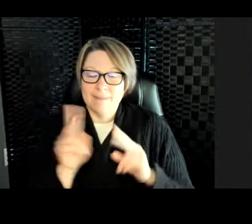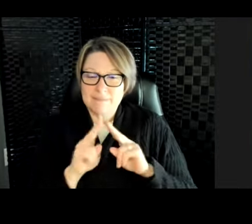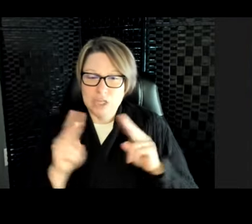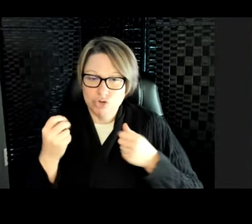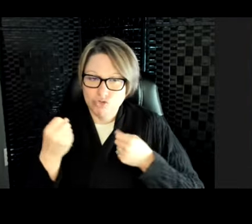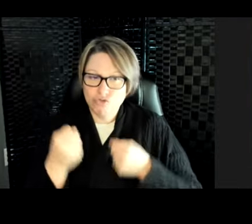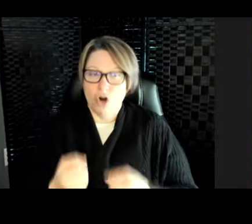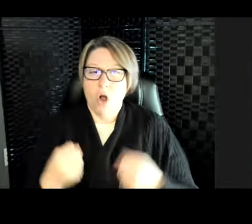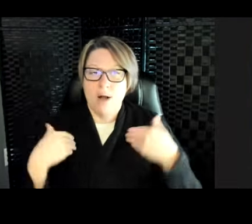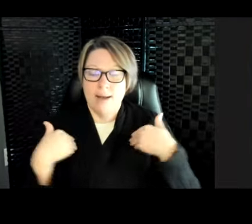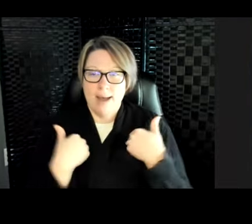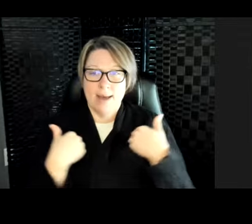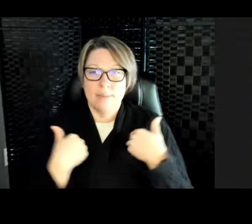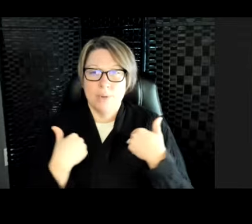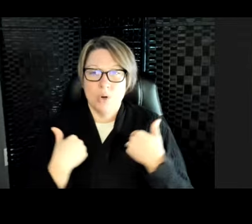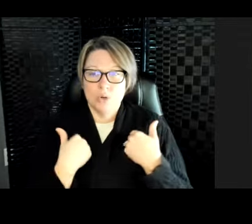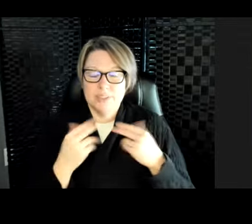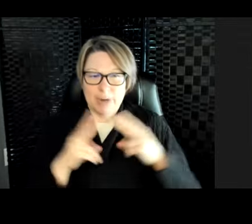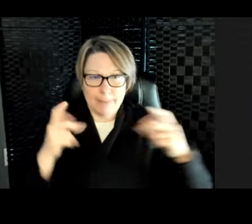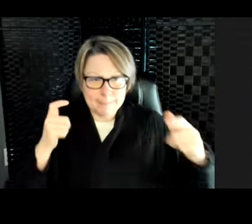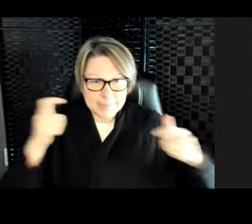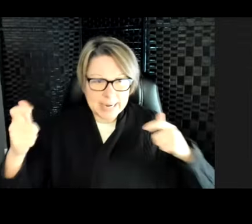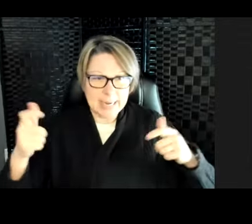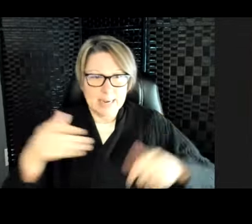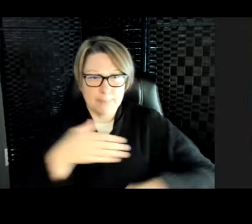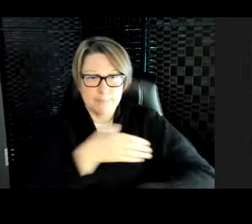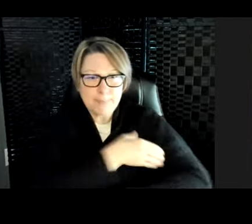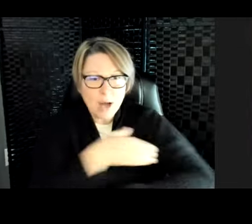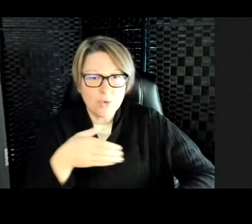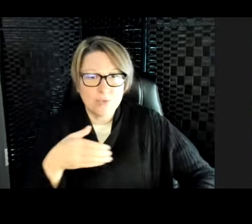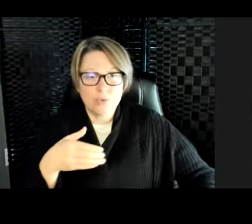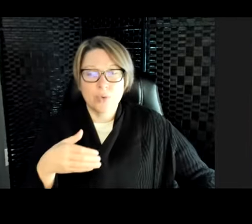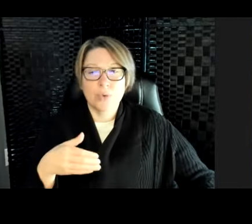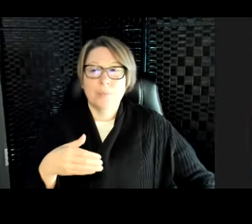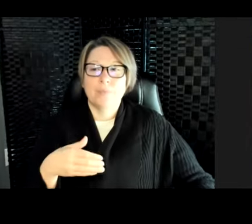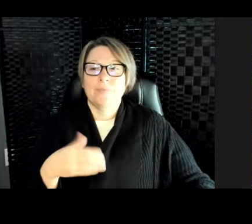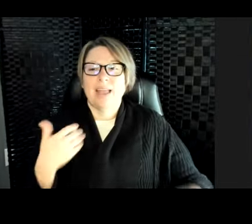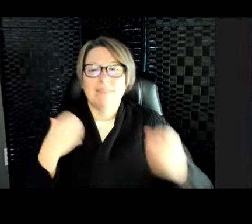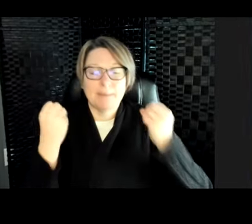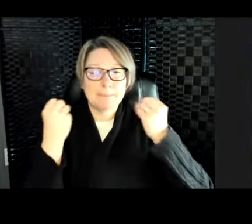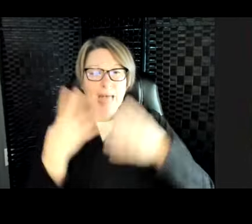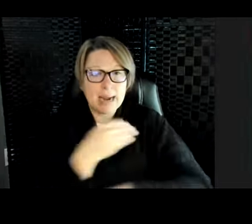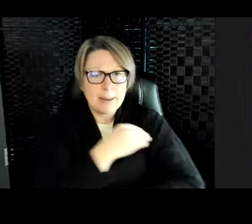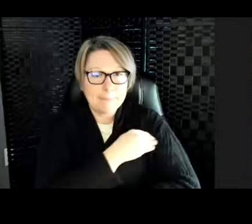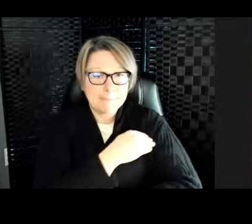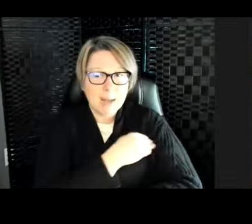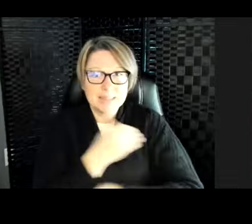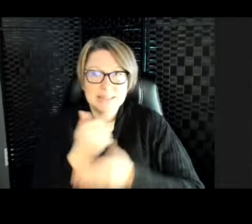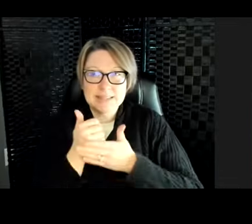and they are very big and powerful. They've got lots of mussels that help them catch and eat really big